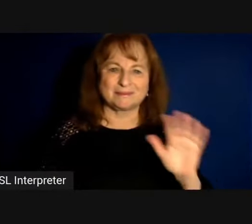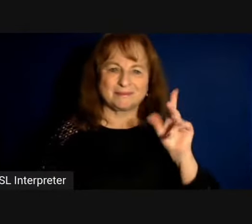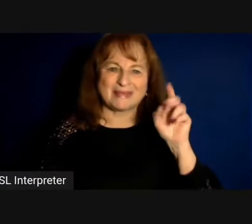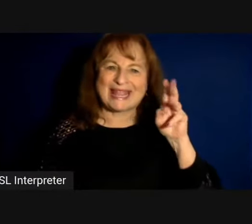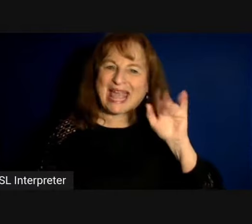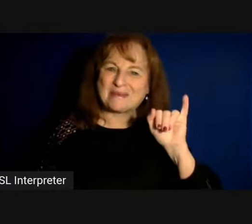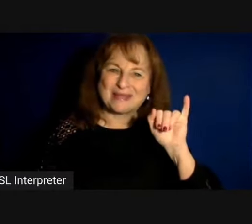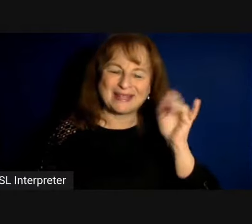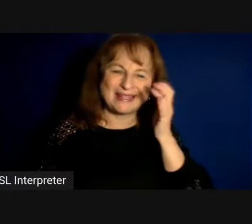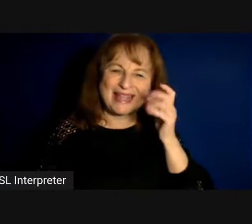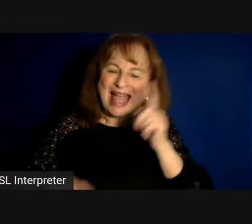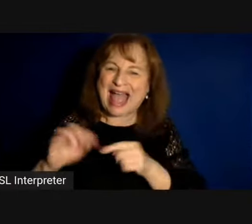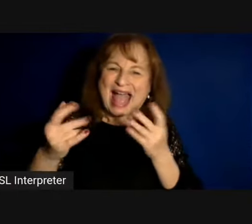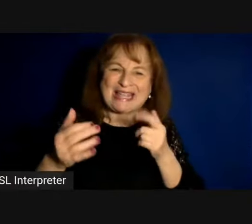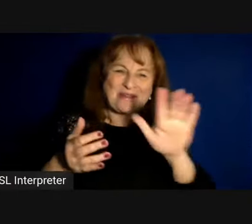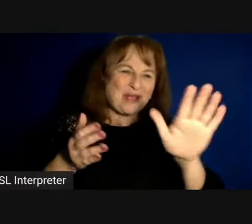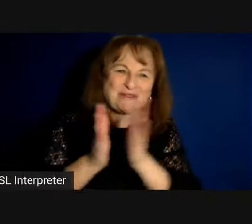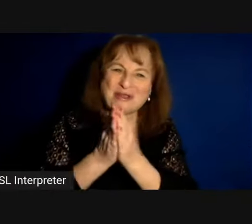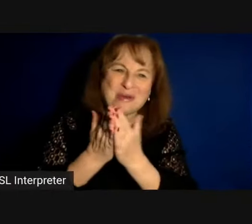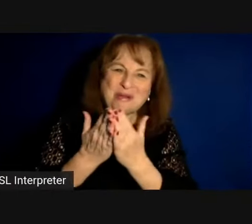kemi i can't wait for your book